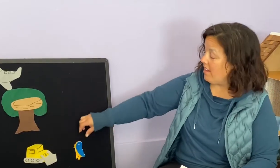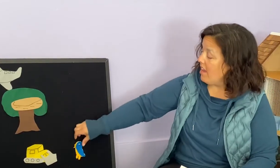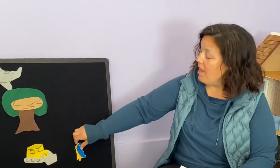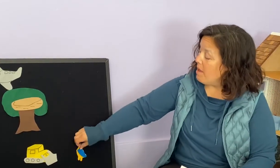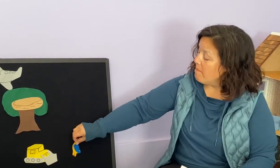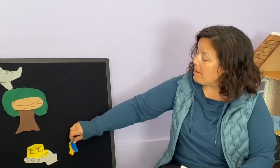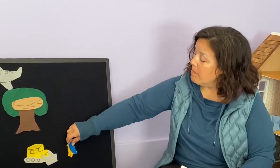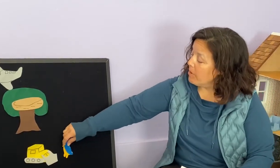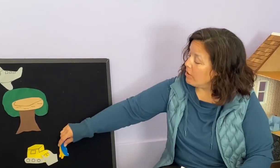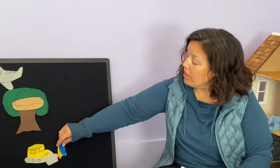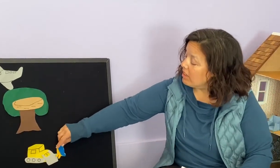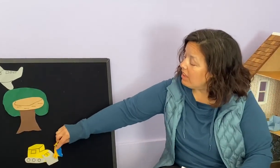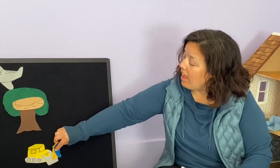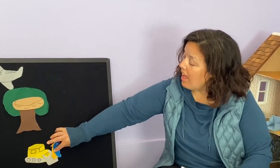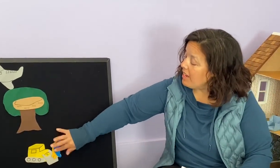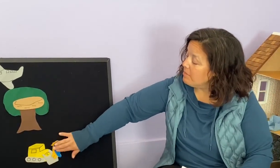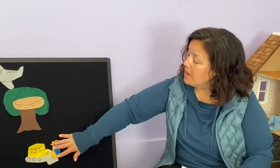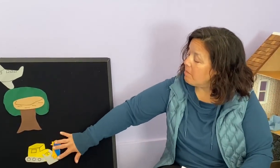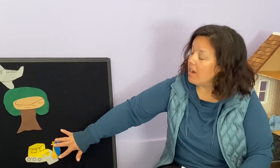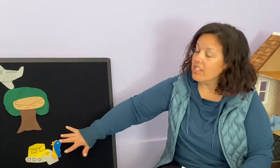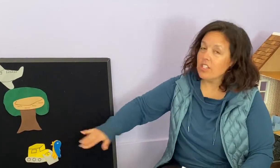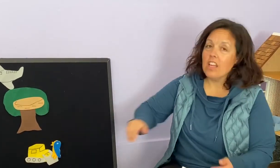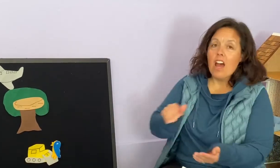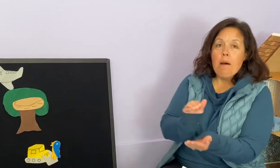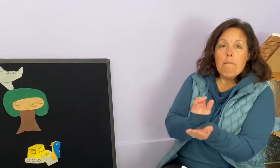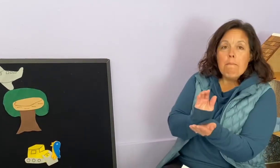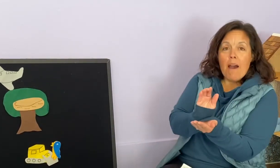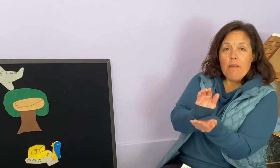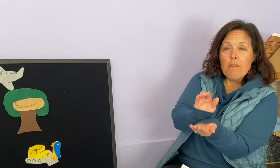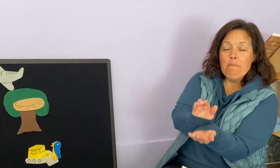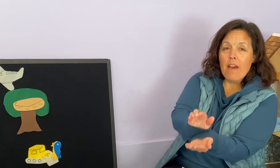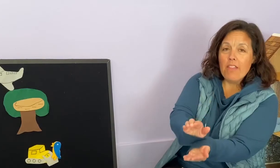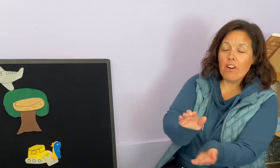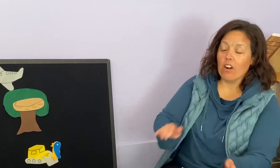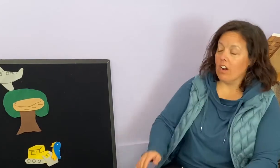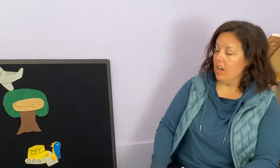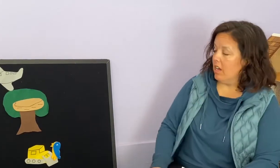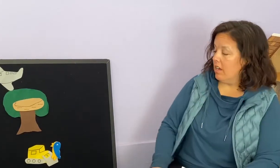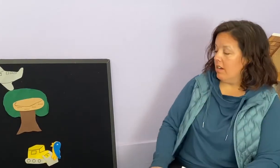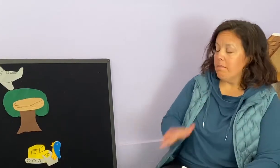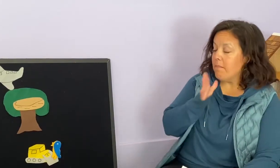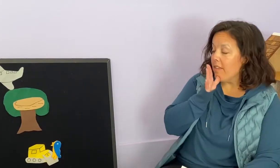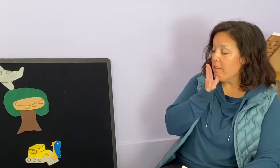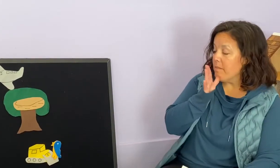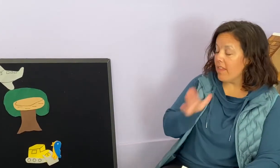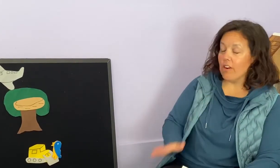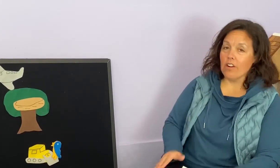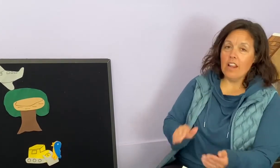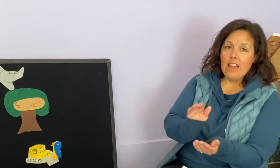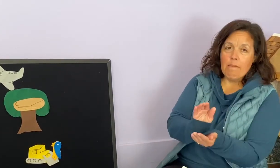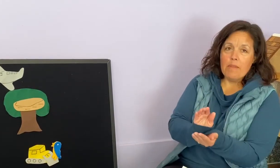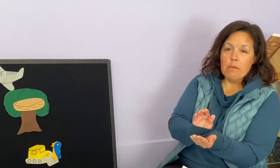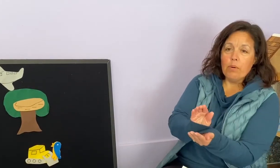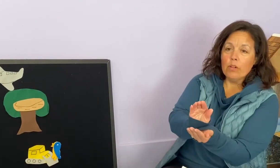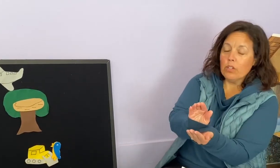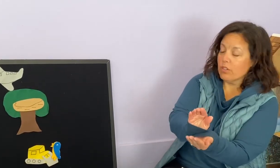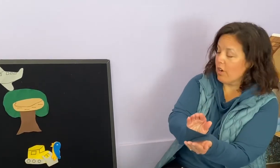Baby bird climbed up onto mother, mother, mother, mother. But the bulldozer